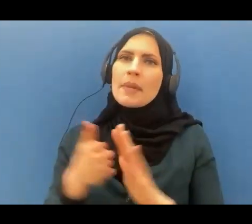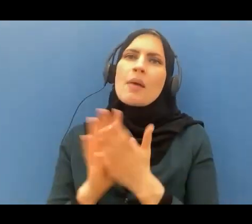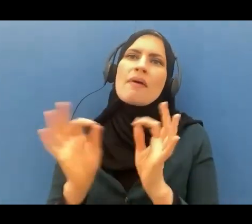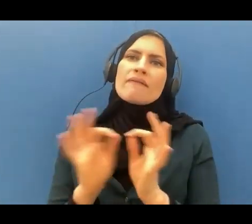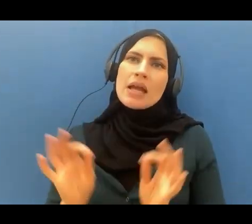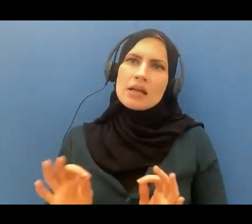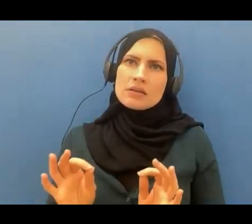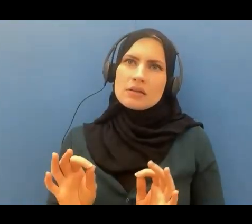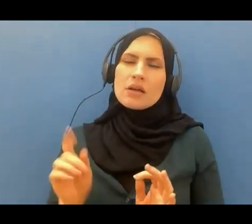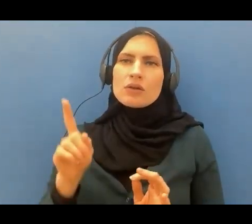the losers